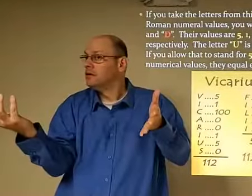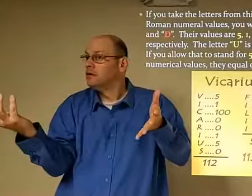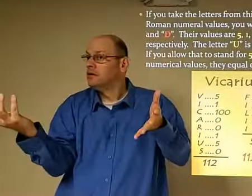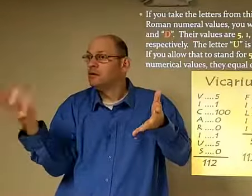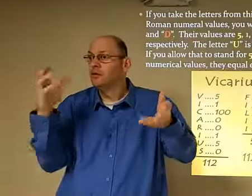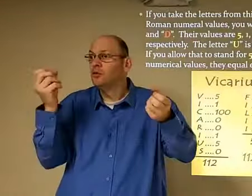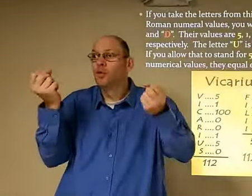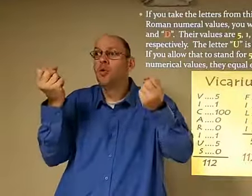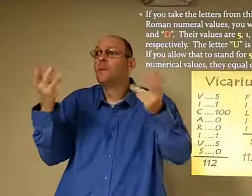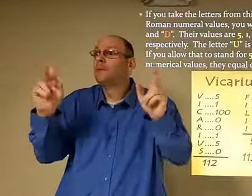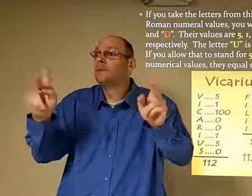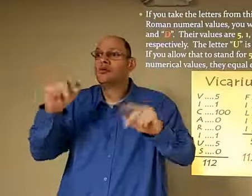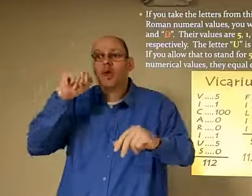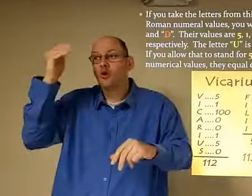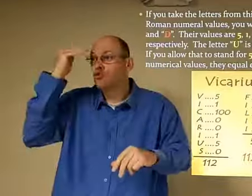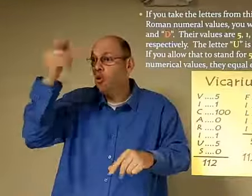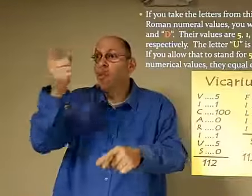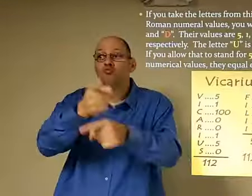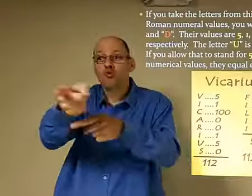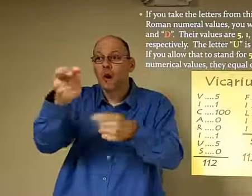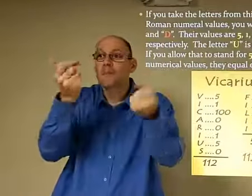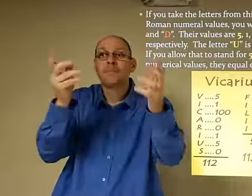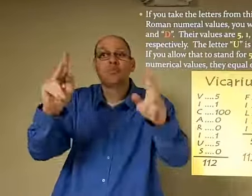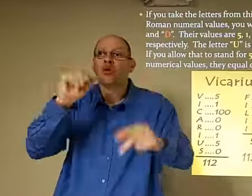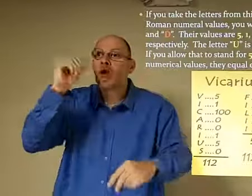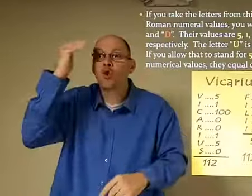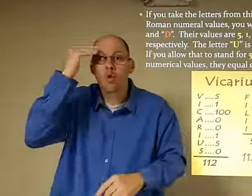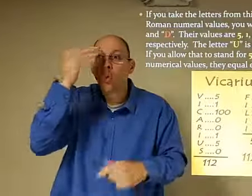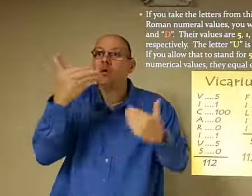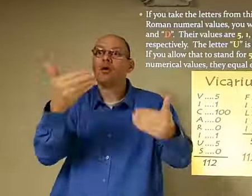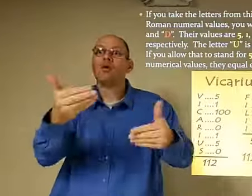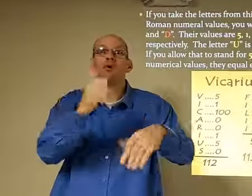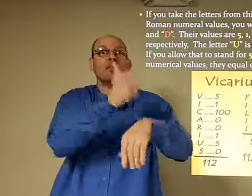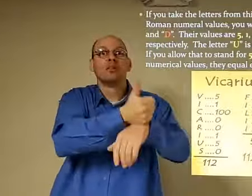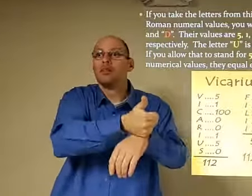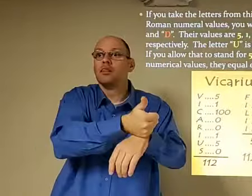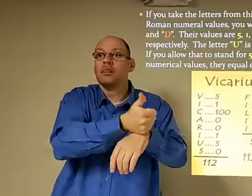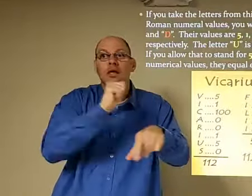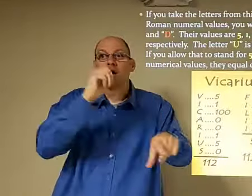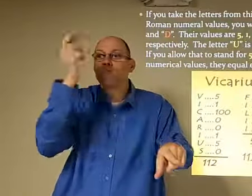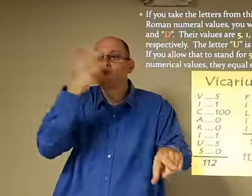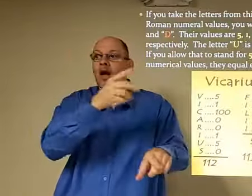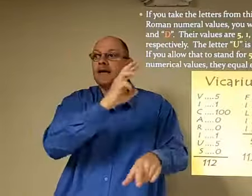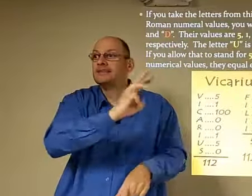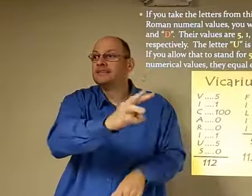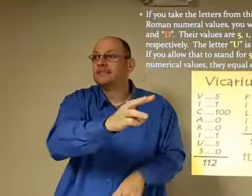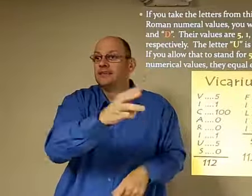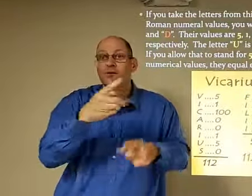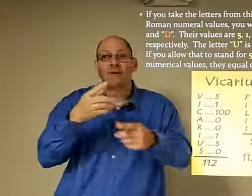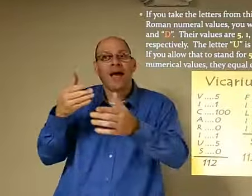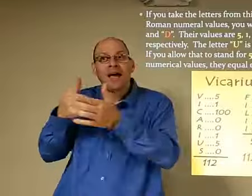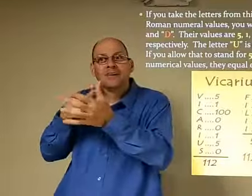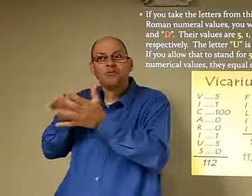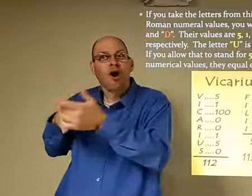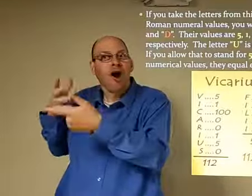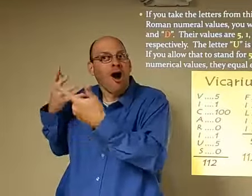and it just somehow forms the 666 they didn't realize it but it just you know moved forward it was set up